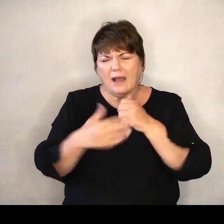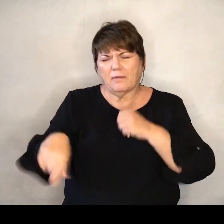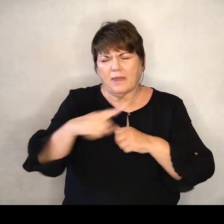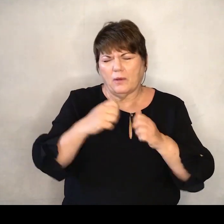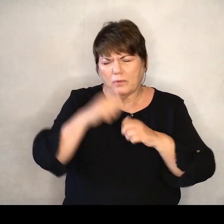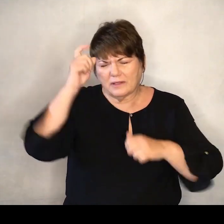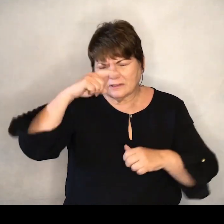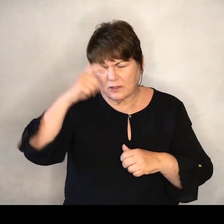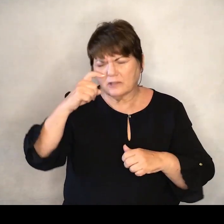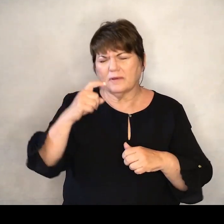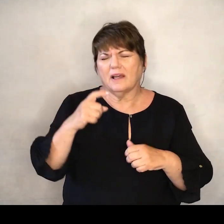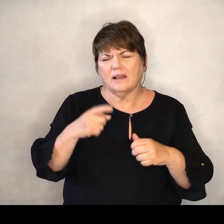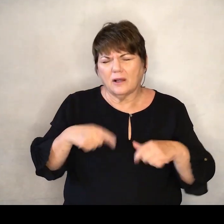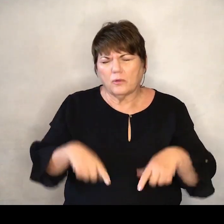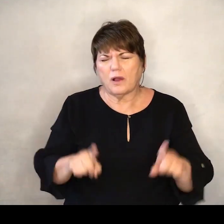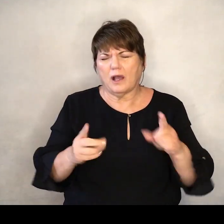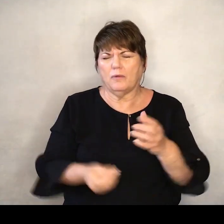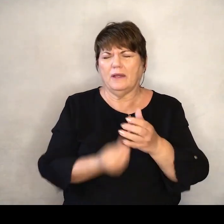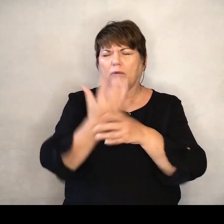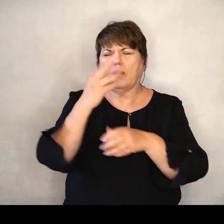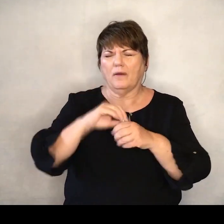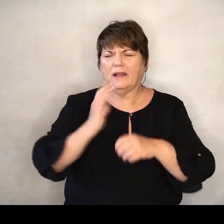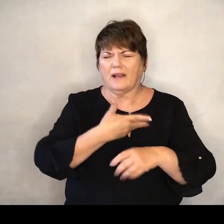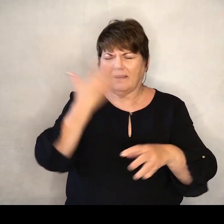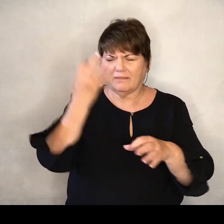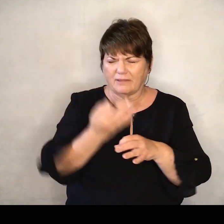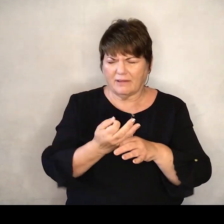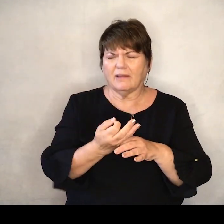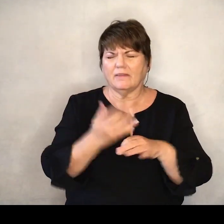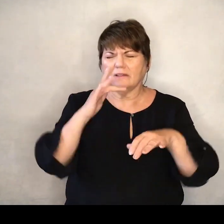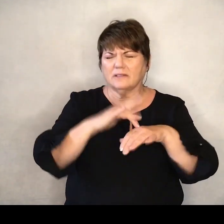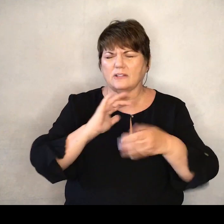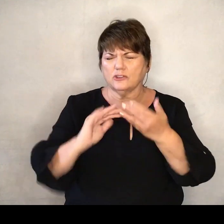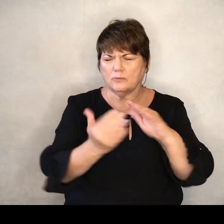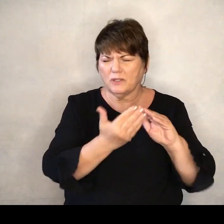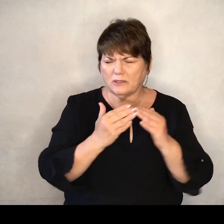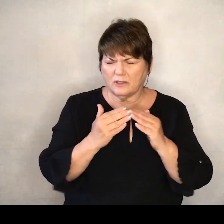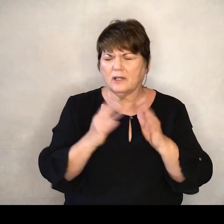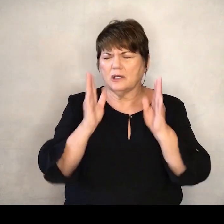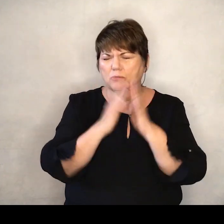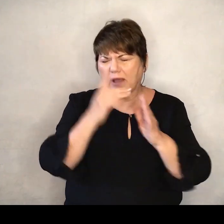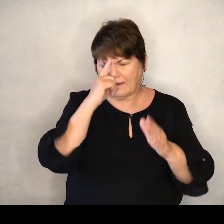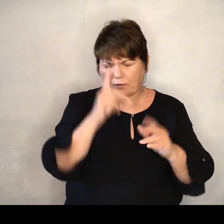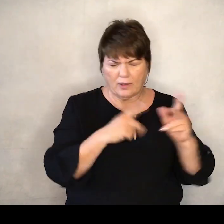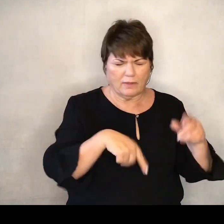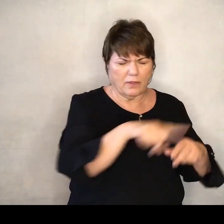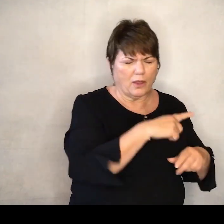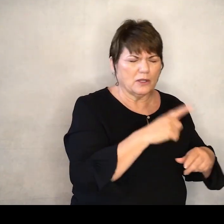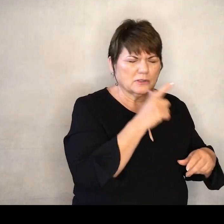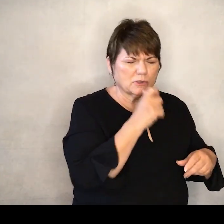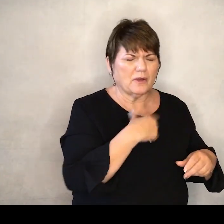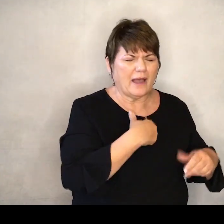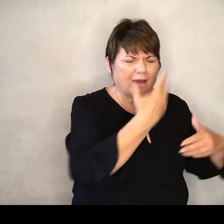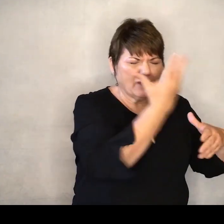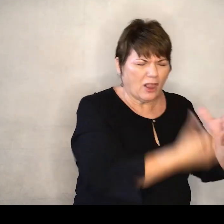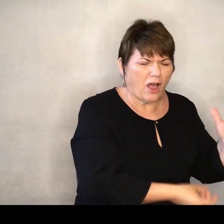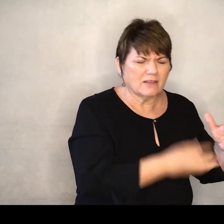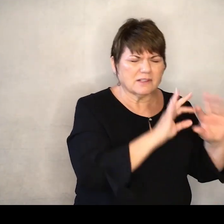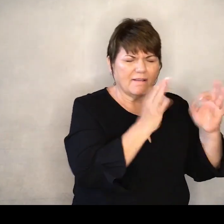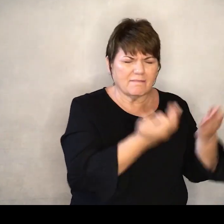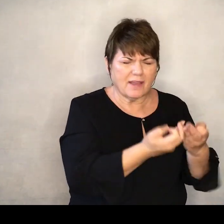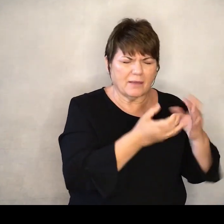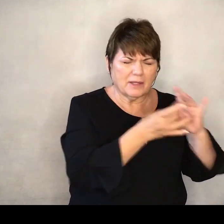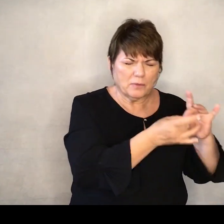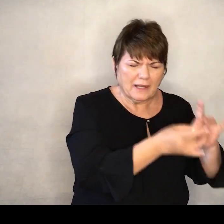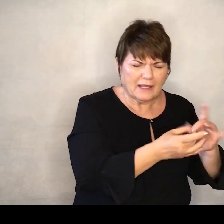community And in our faith Lord we pray for those suffering loss The loss of a family relation